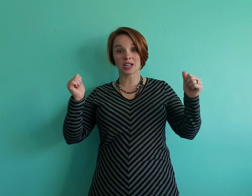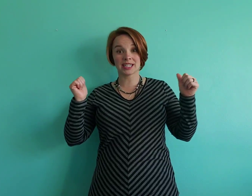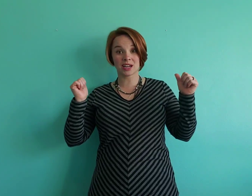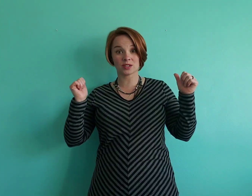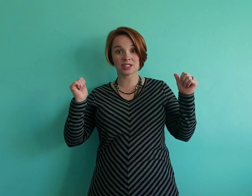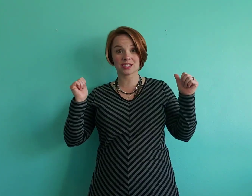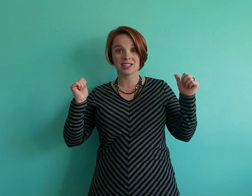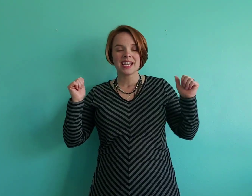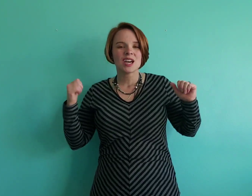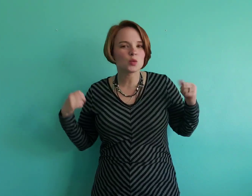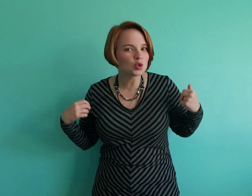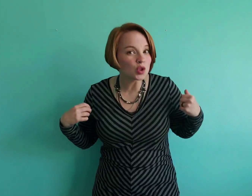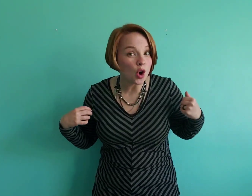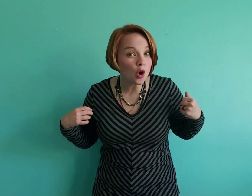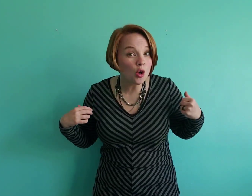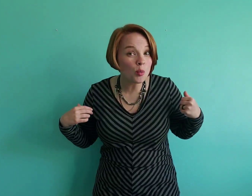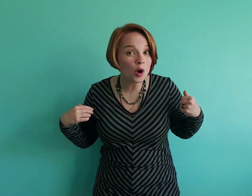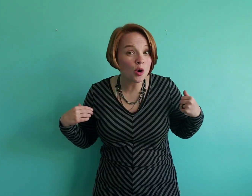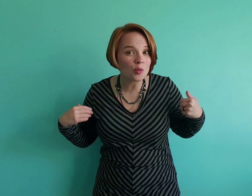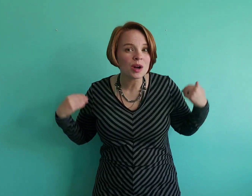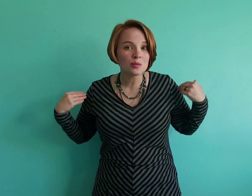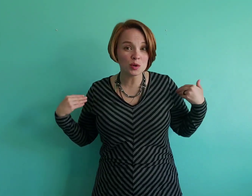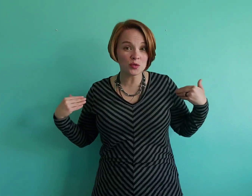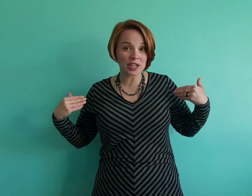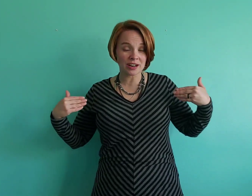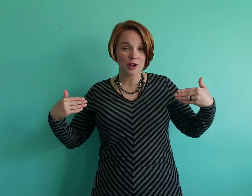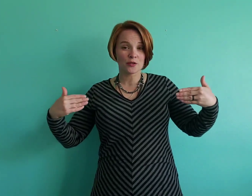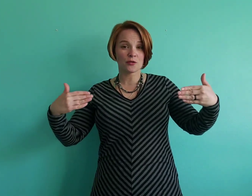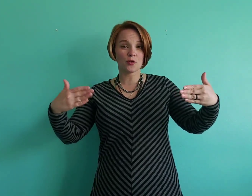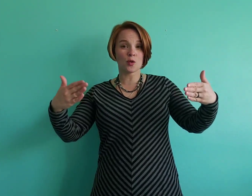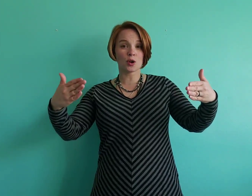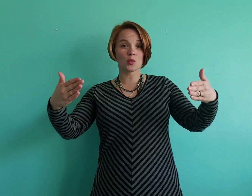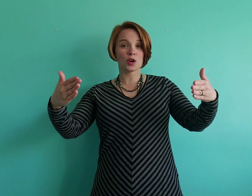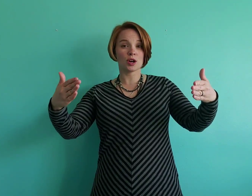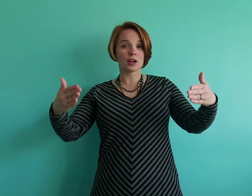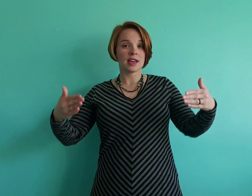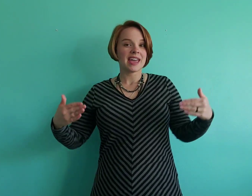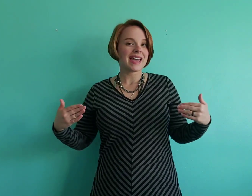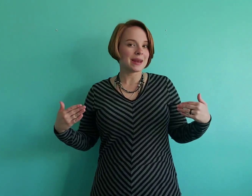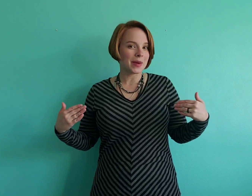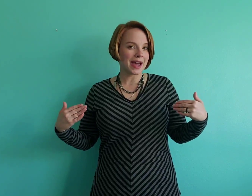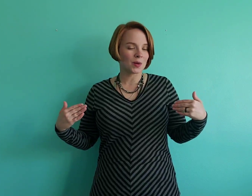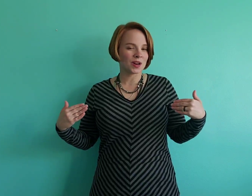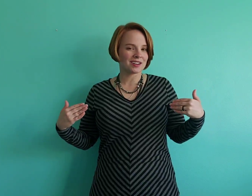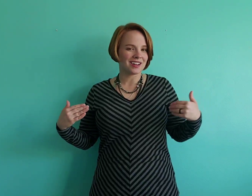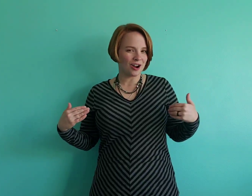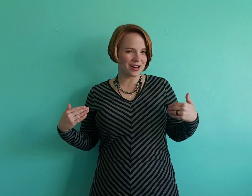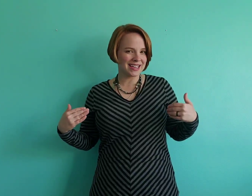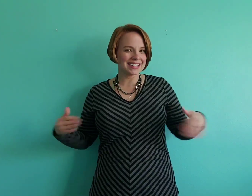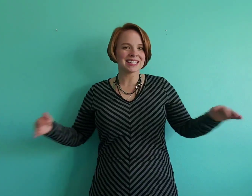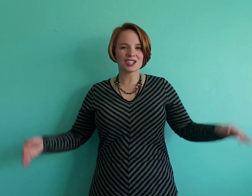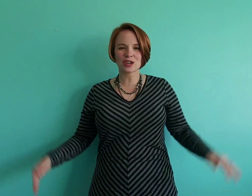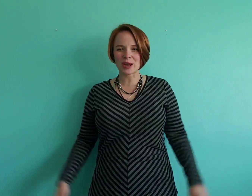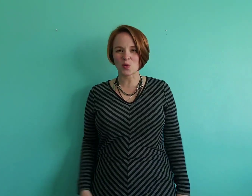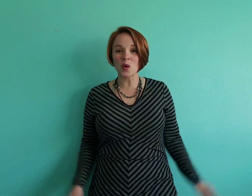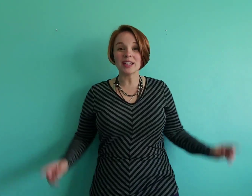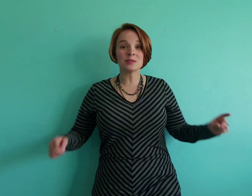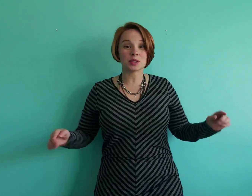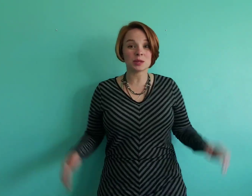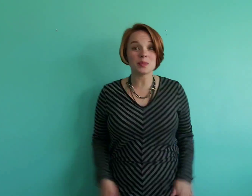counts. And we'll do the whole poem moving forward, and backward. All right, let's try it. One, put the